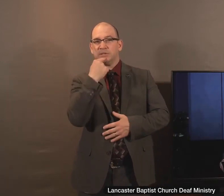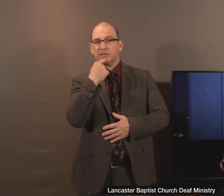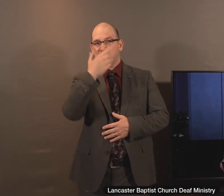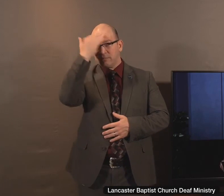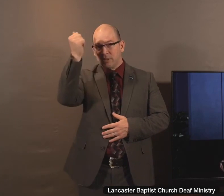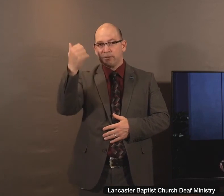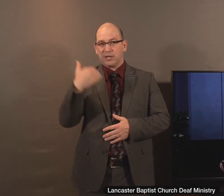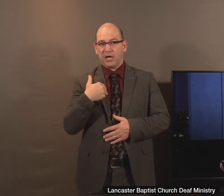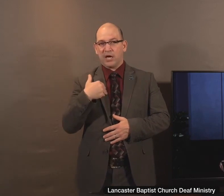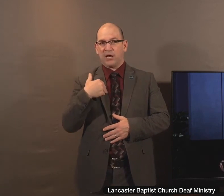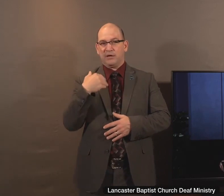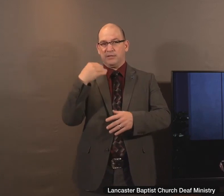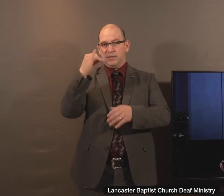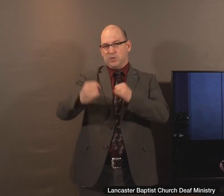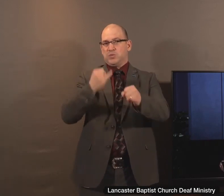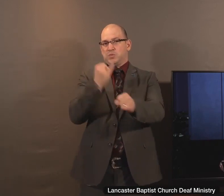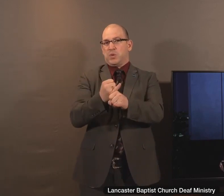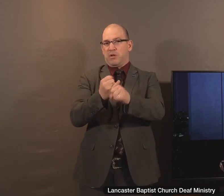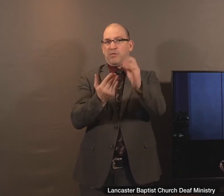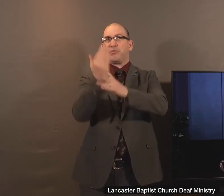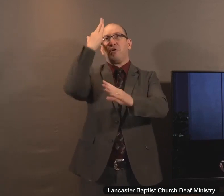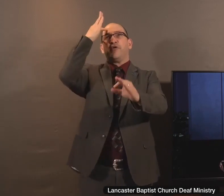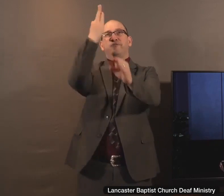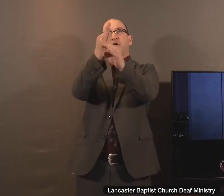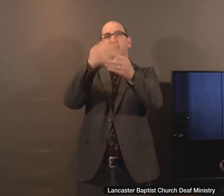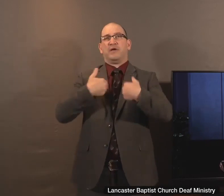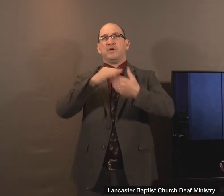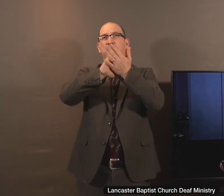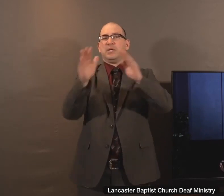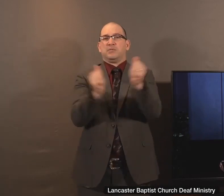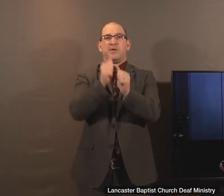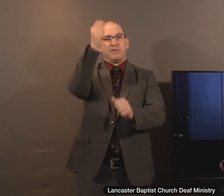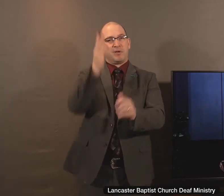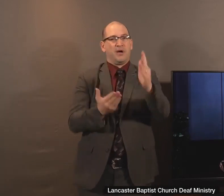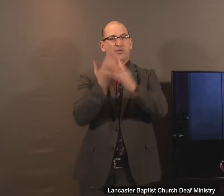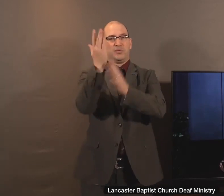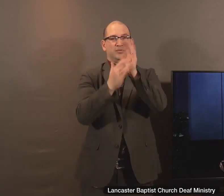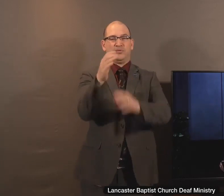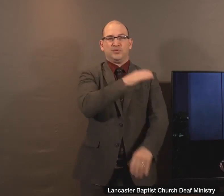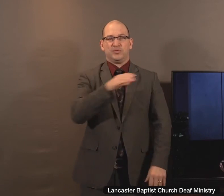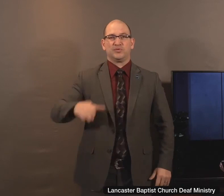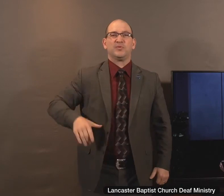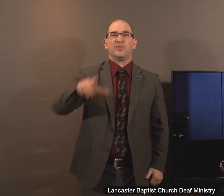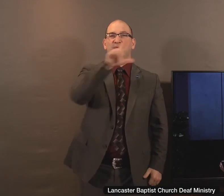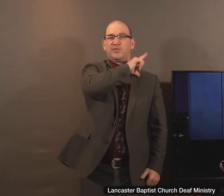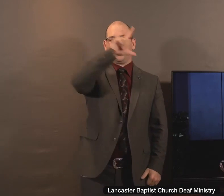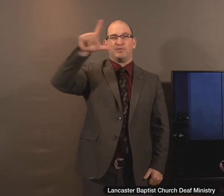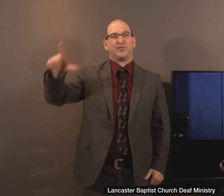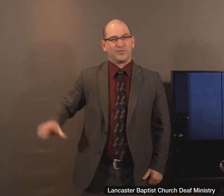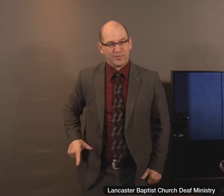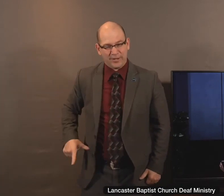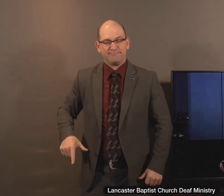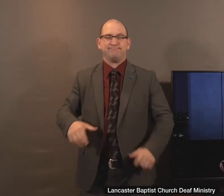justified by faith, we have peace with God through our Lord Jesus Christ.